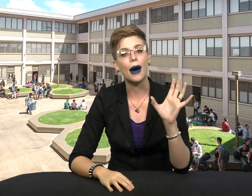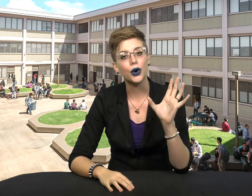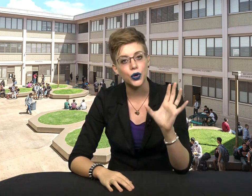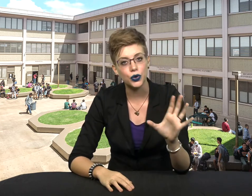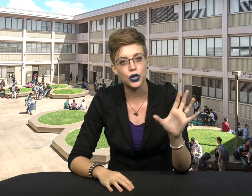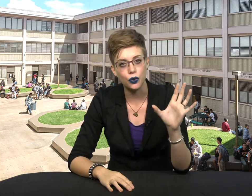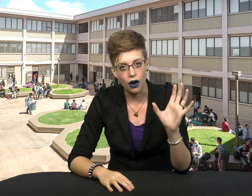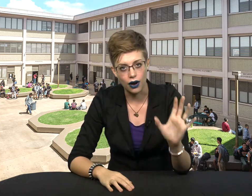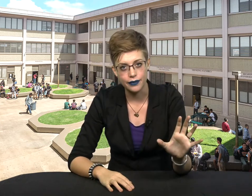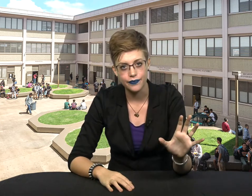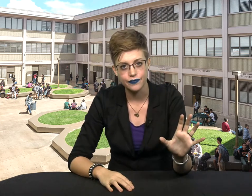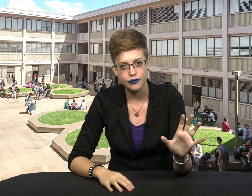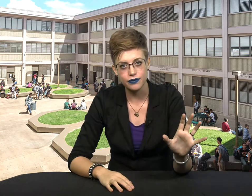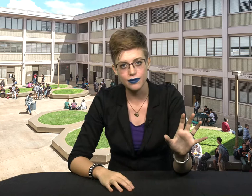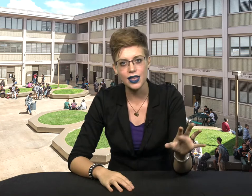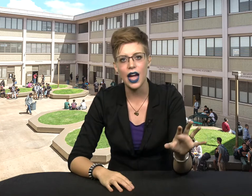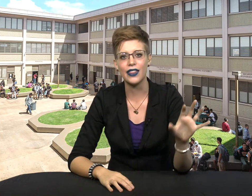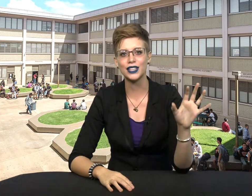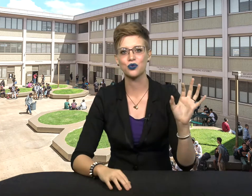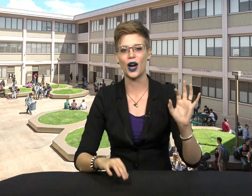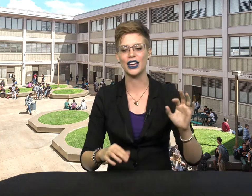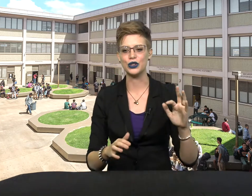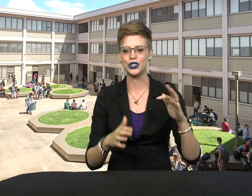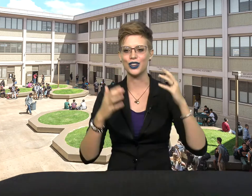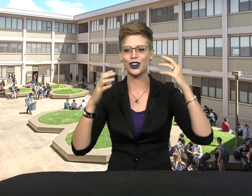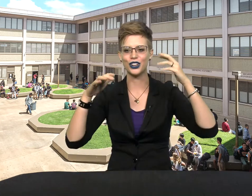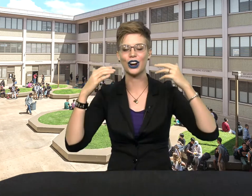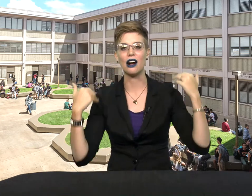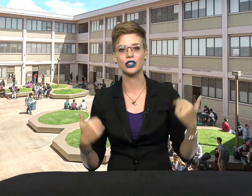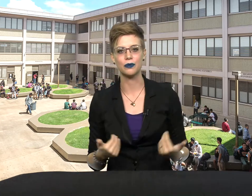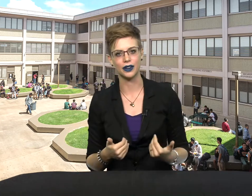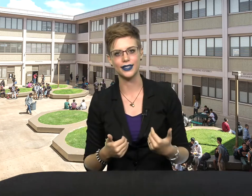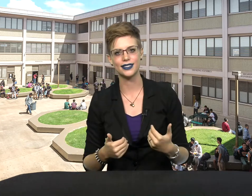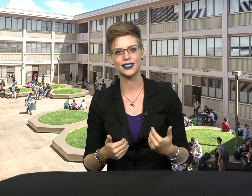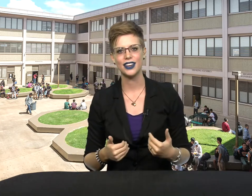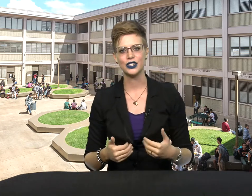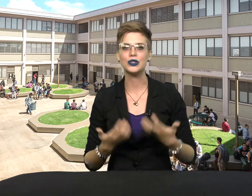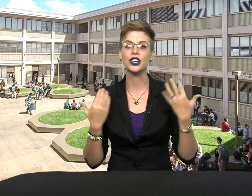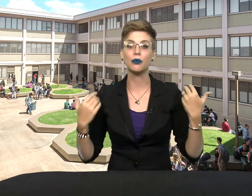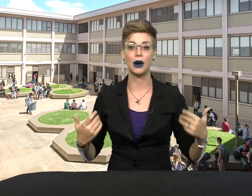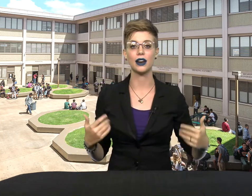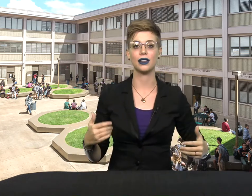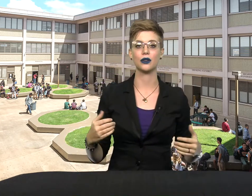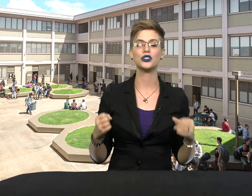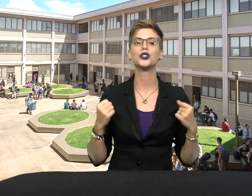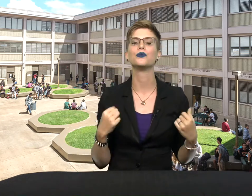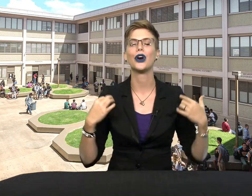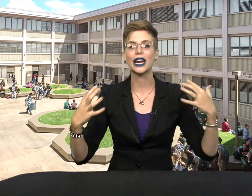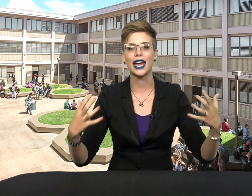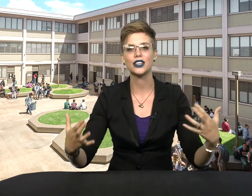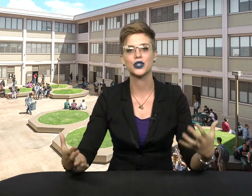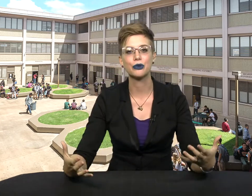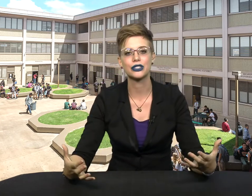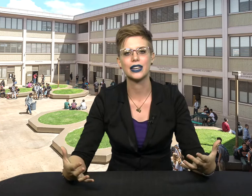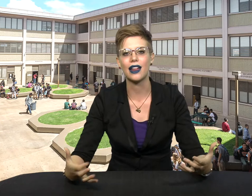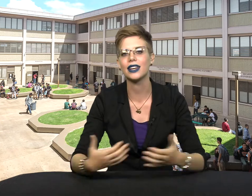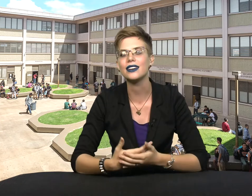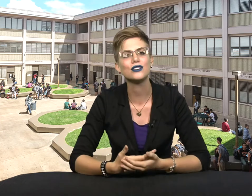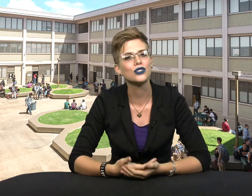who you are. And that's why using your outer appearance, using your body language to broadcast your personality is so